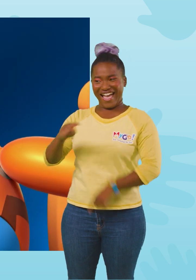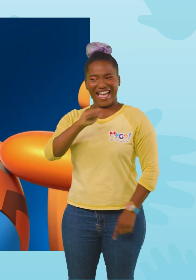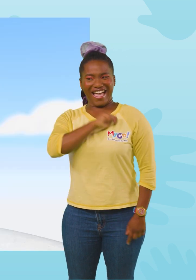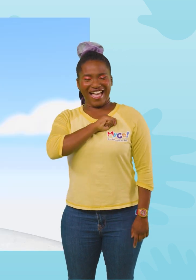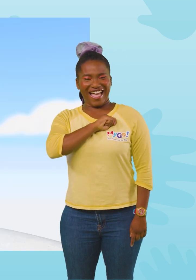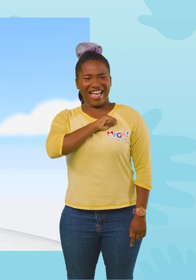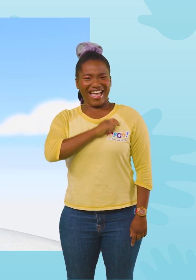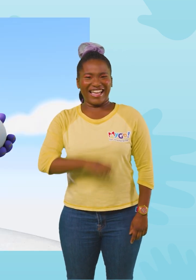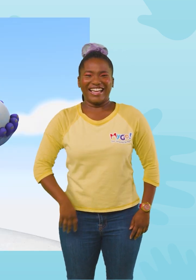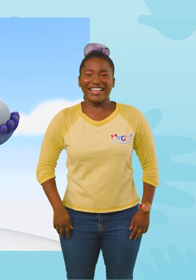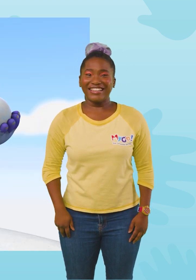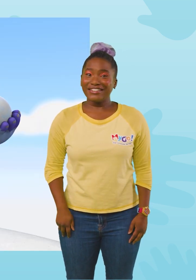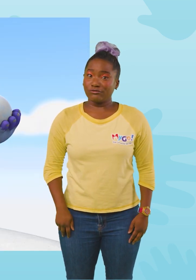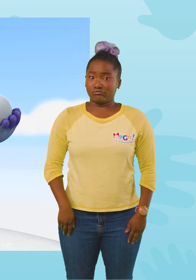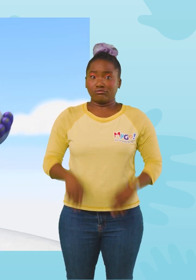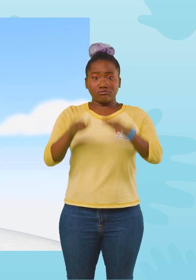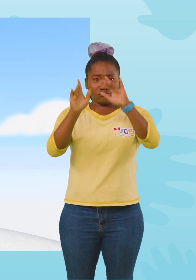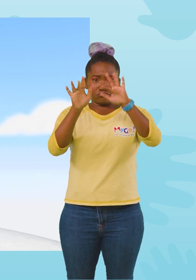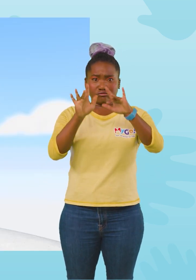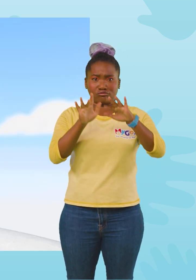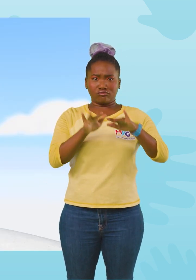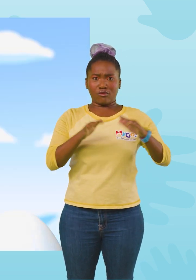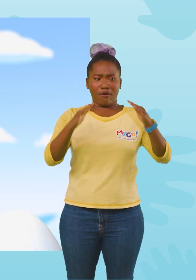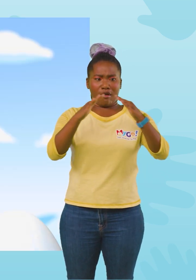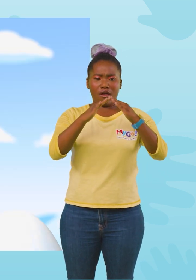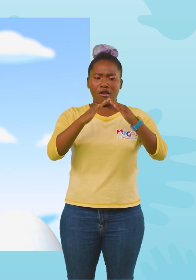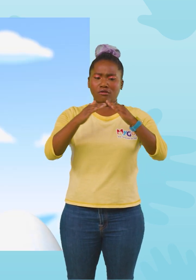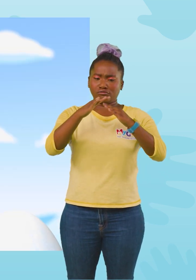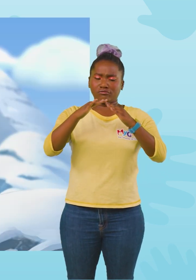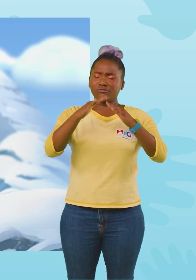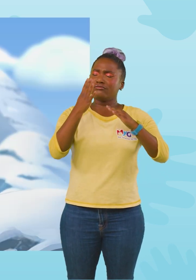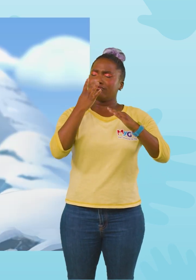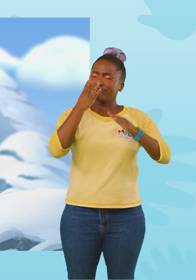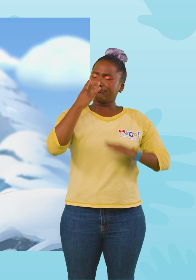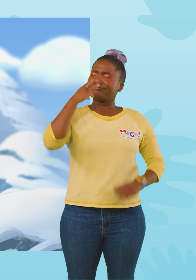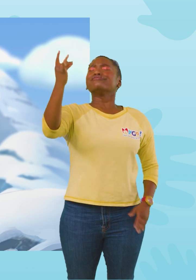And the snow up here is deeeeeeelicious!